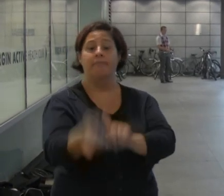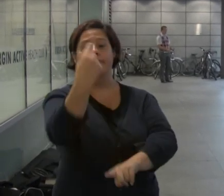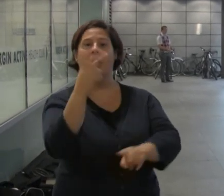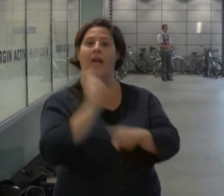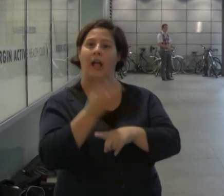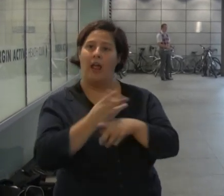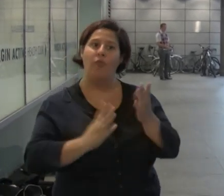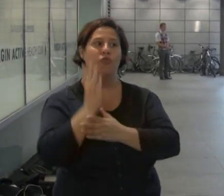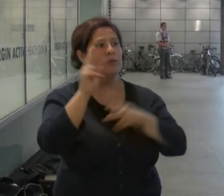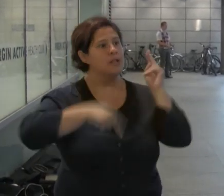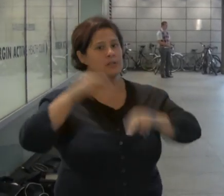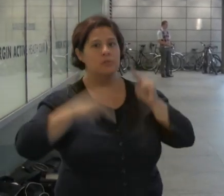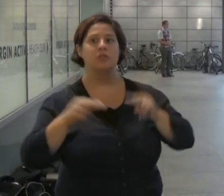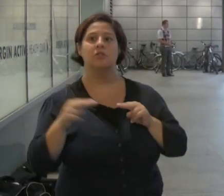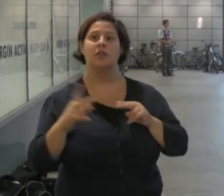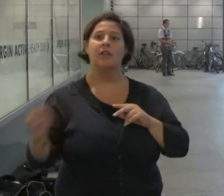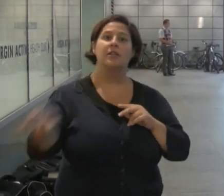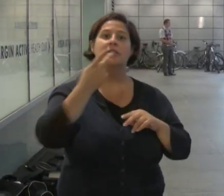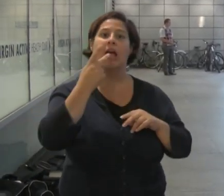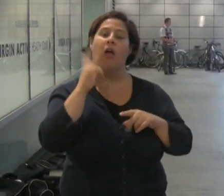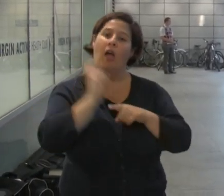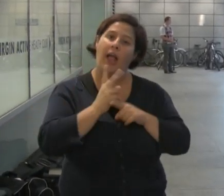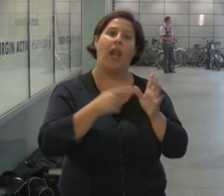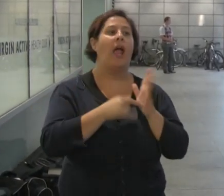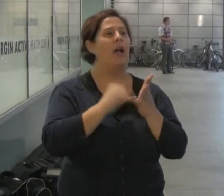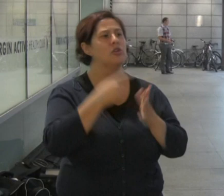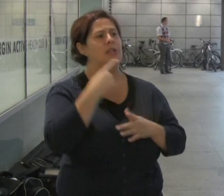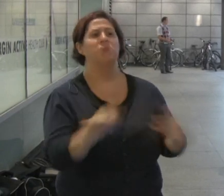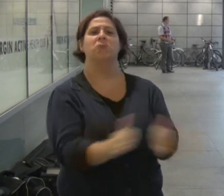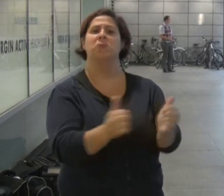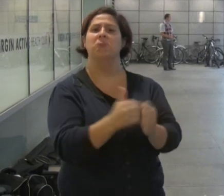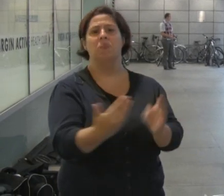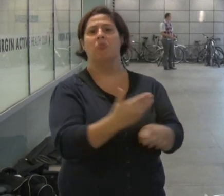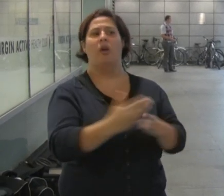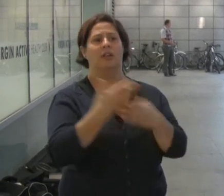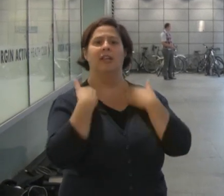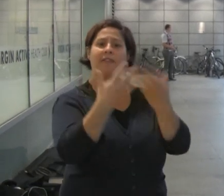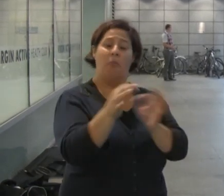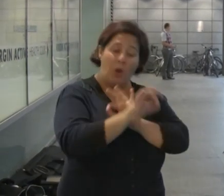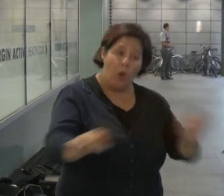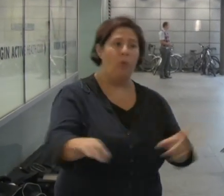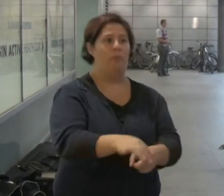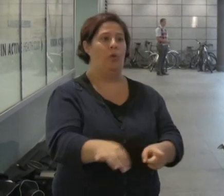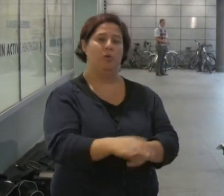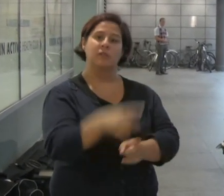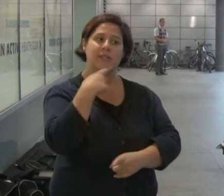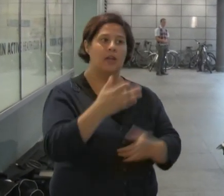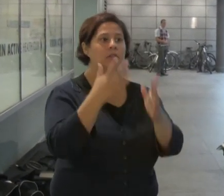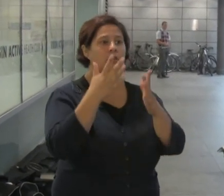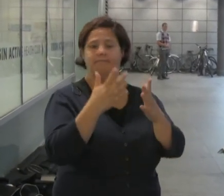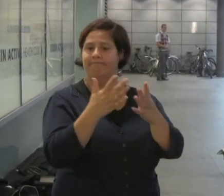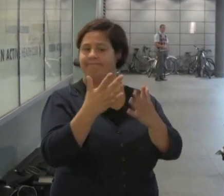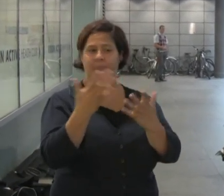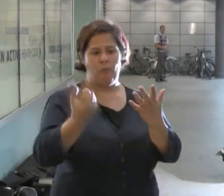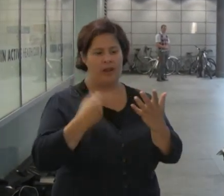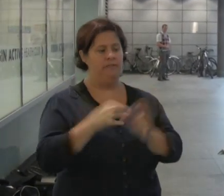again for another assessment. For a second time, Atos found him fit for work, gave him zero points and told him he did not qualify